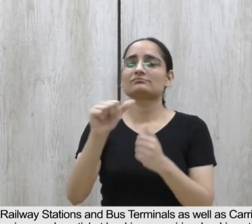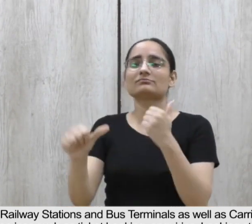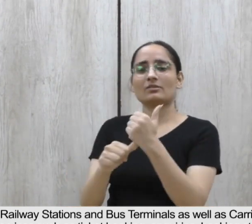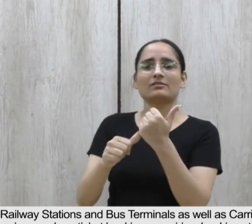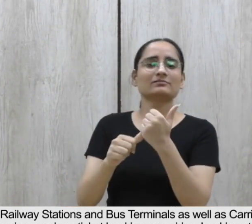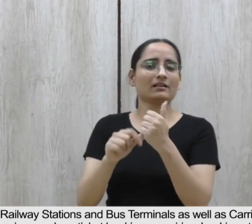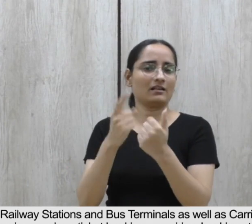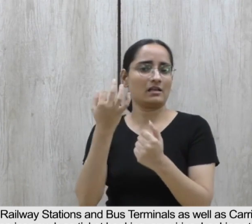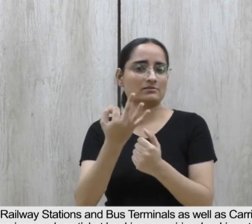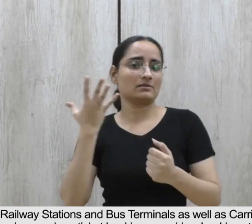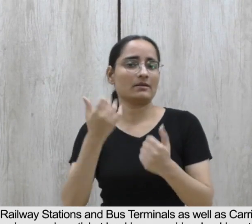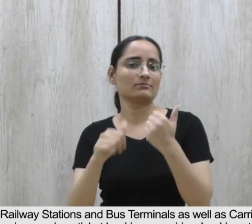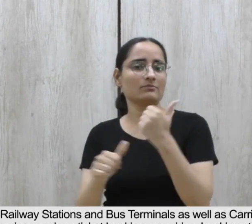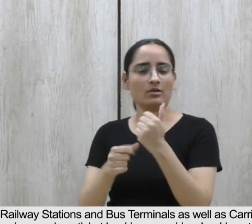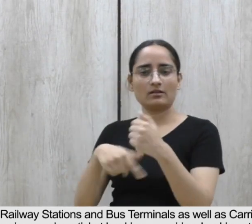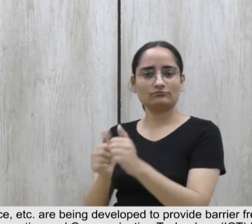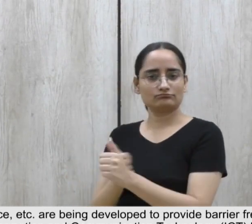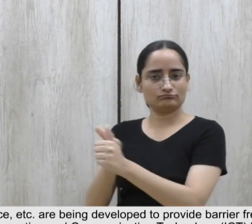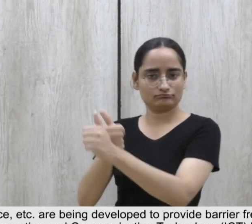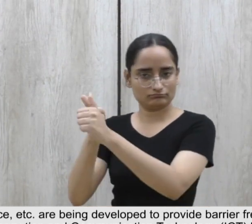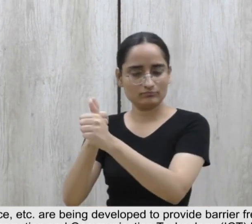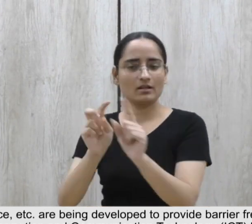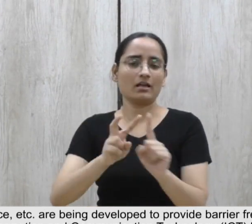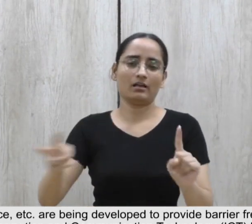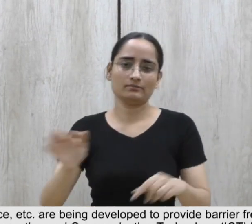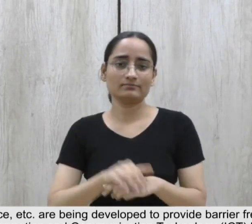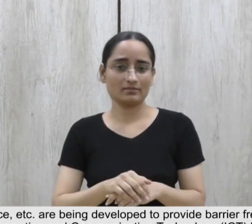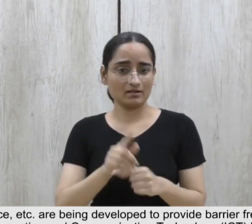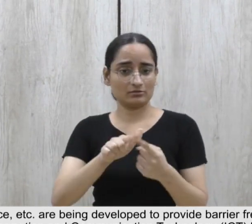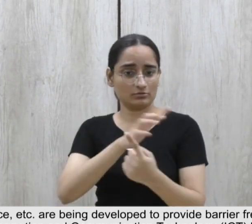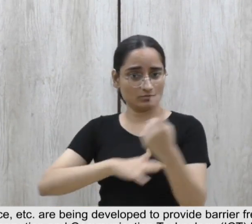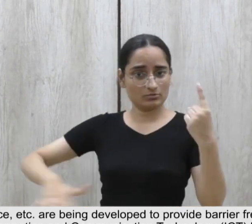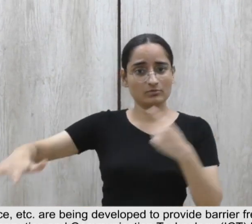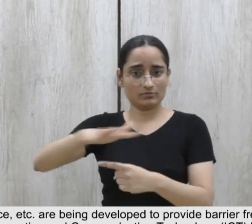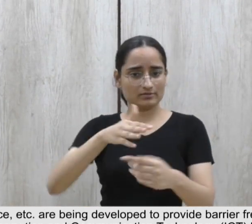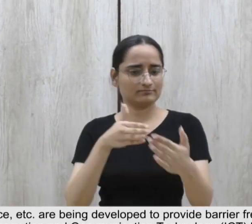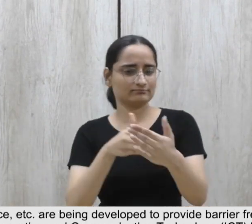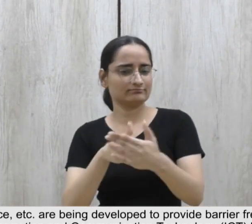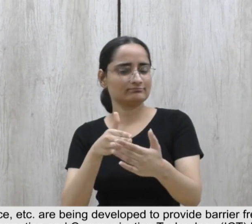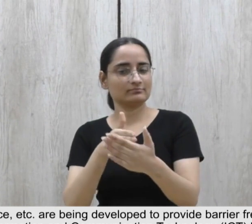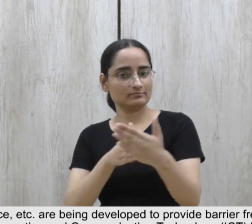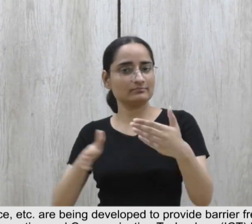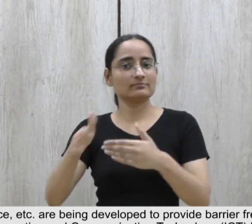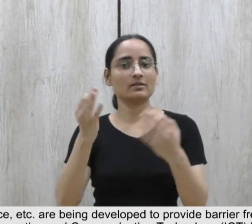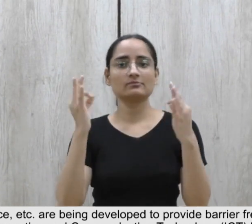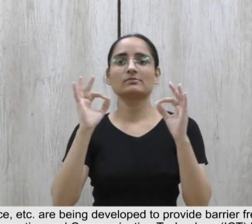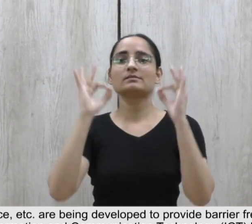status, booking of special assistance, etc., are being developed to provide barrier-free